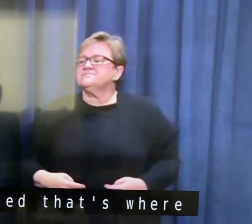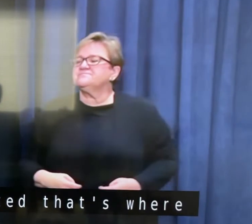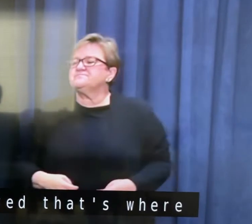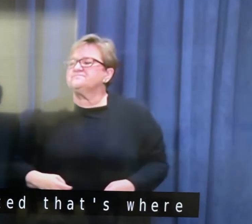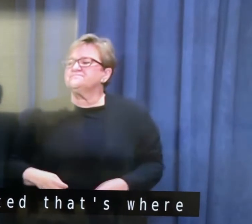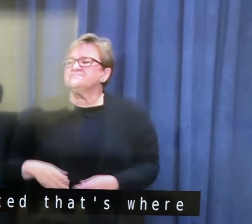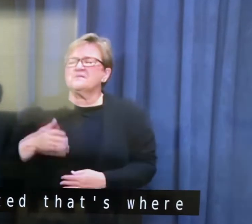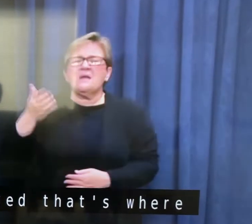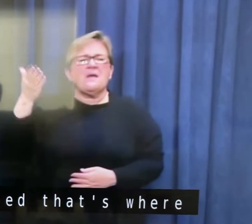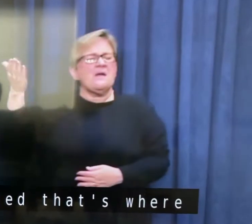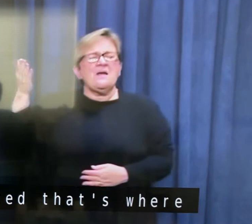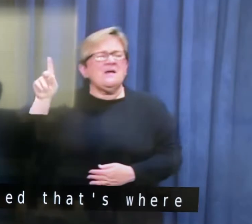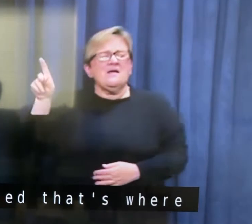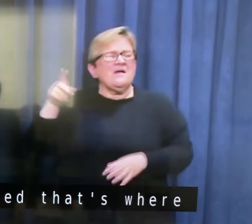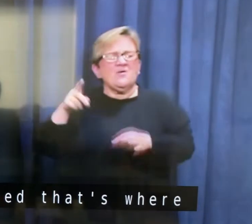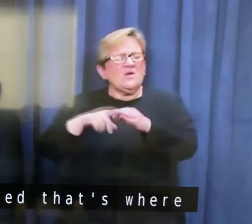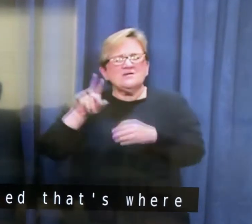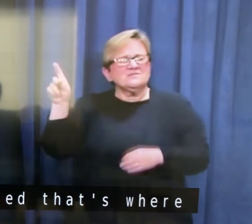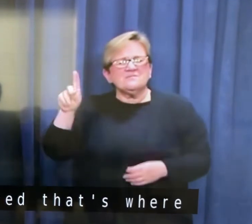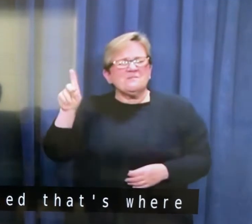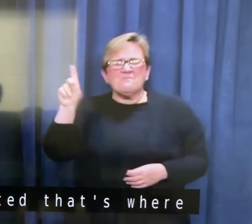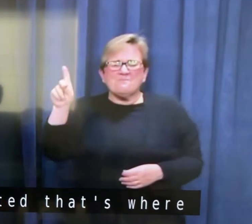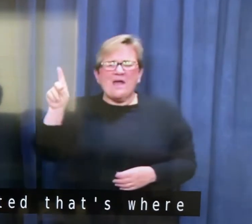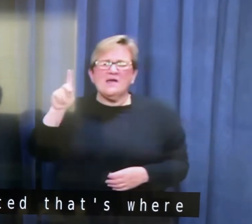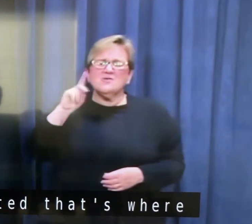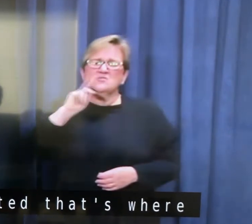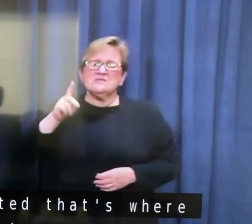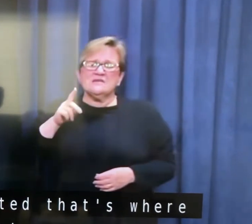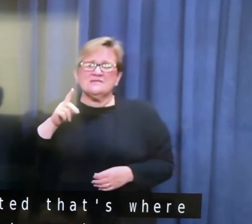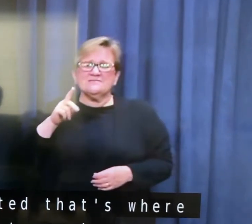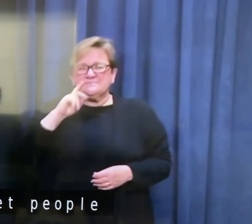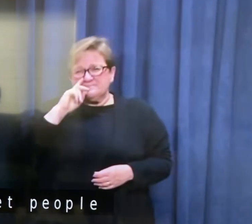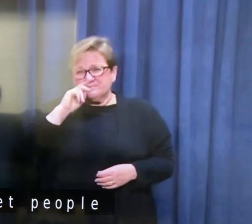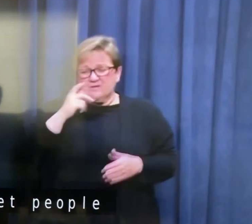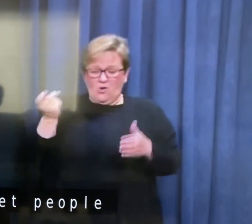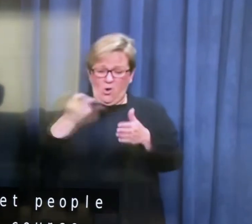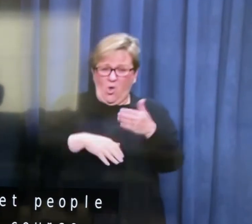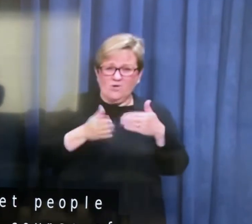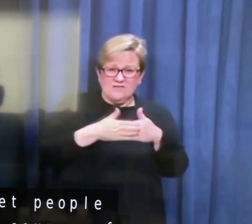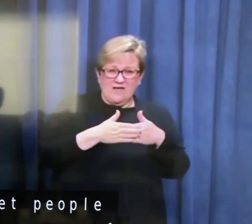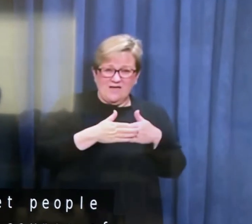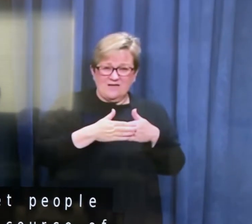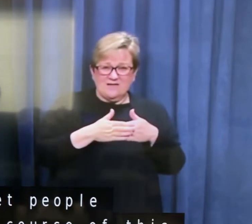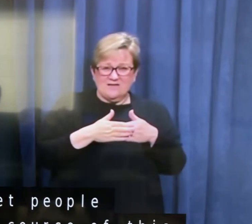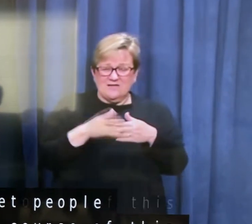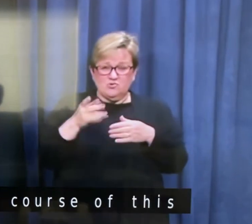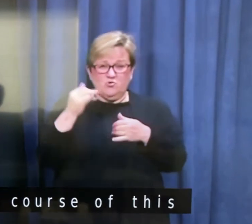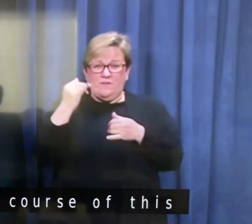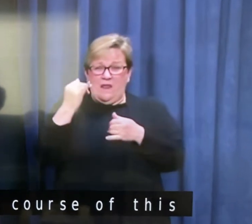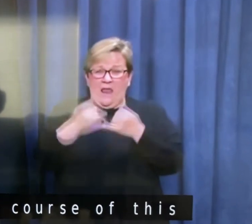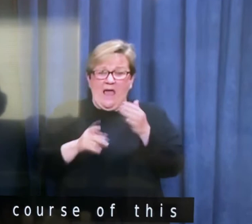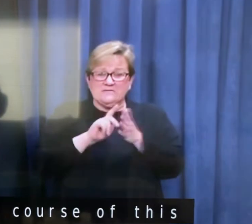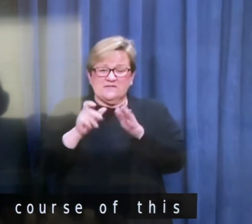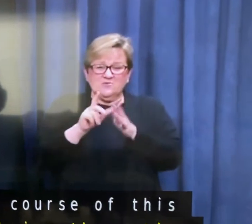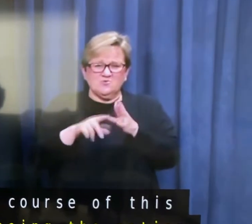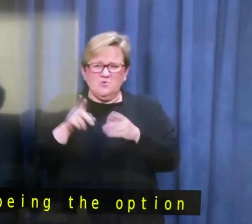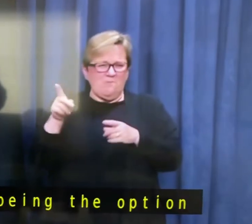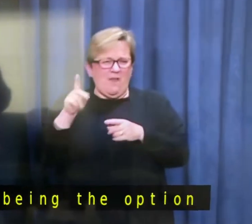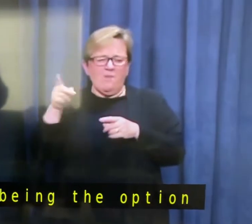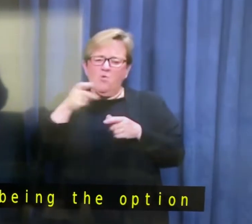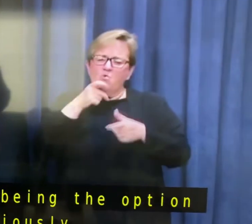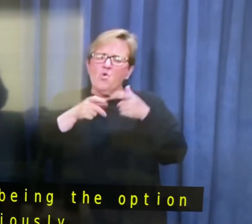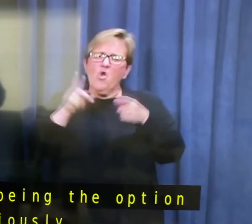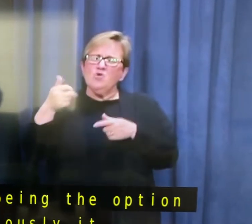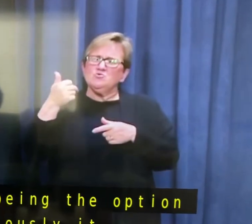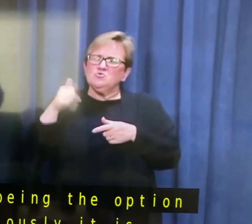that. So you agreed to lockdown being the option of last resort. Obviously it's very subjective. Yeah it is. Does the agreement that's been